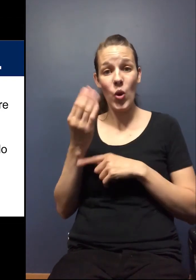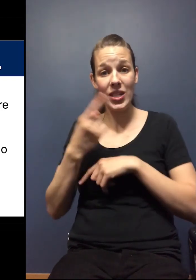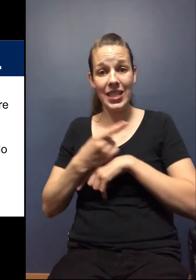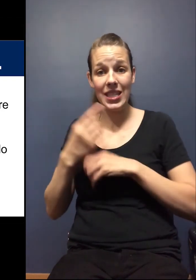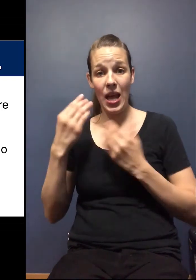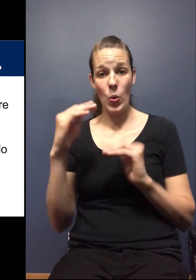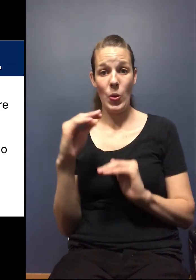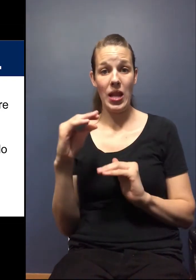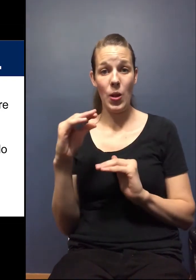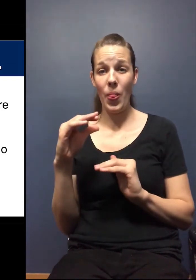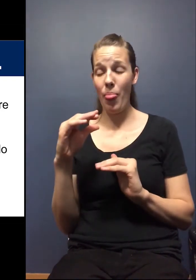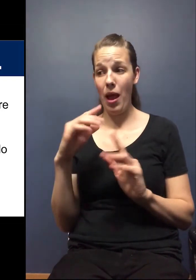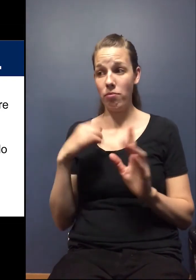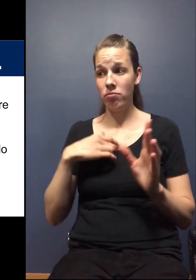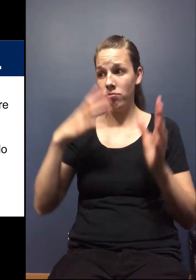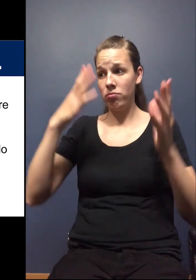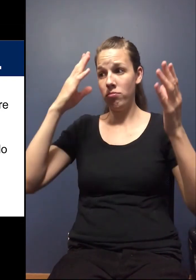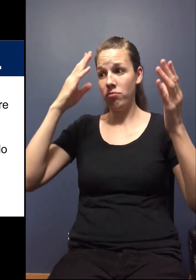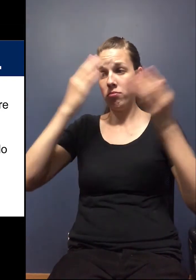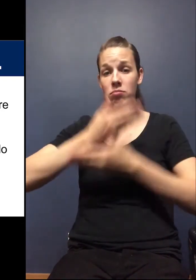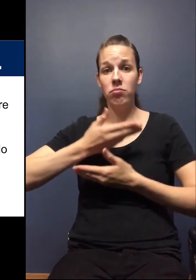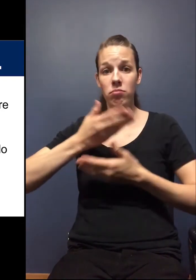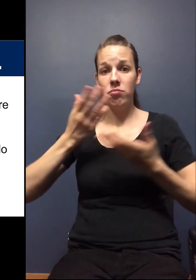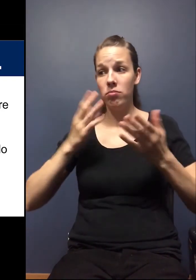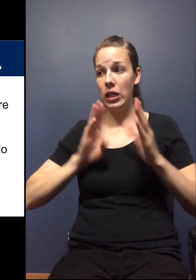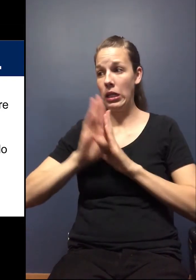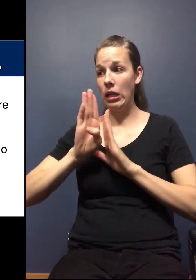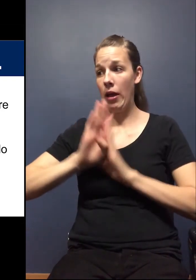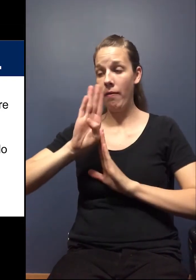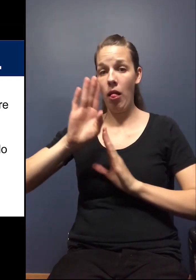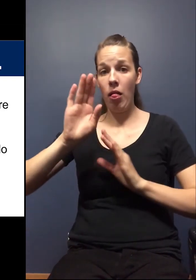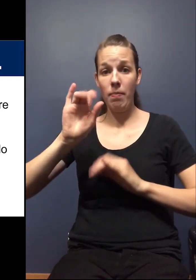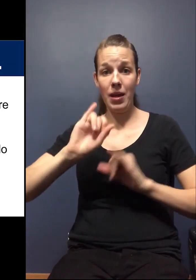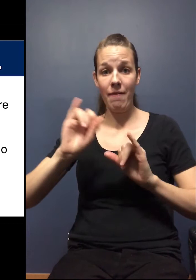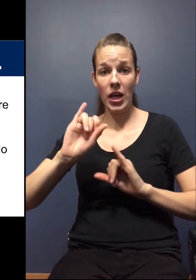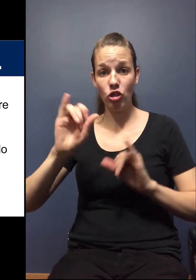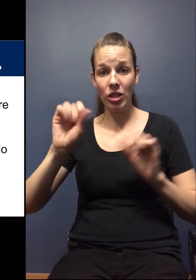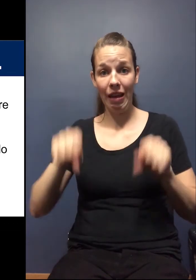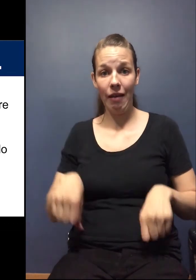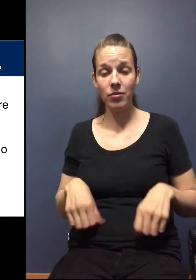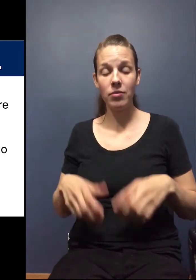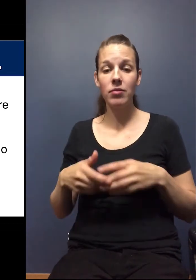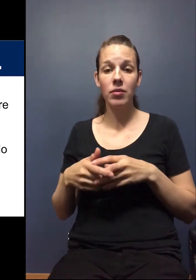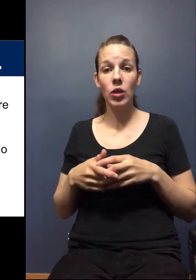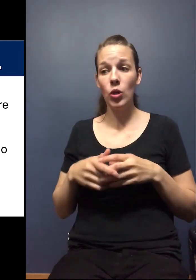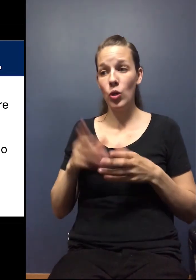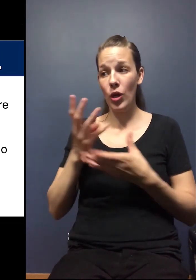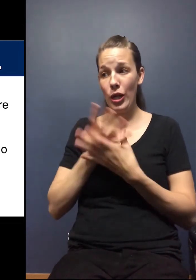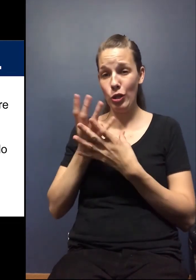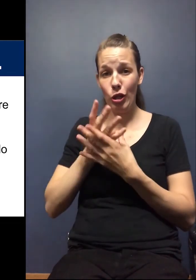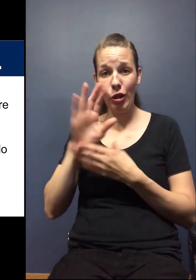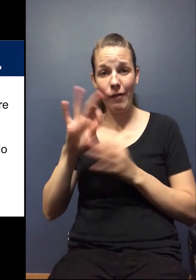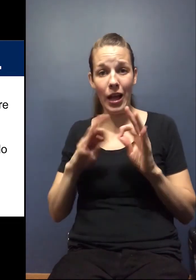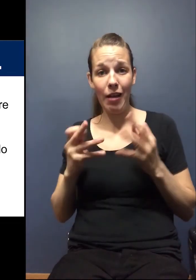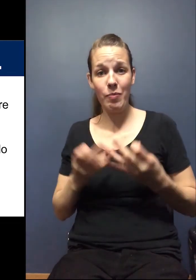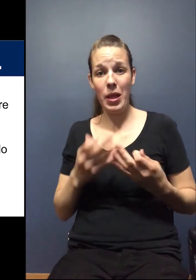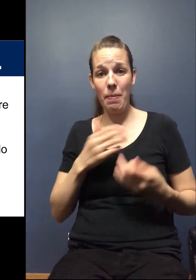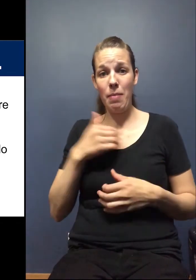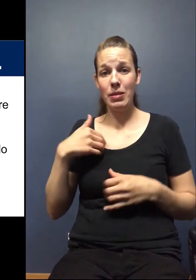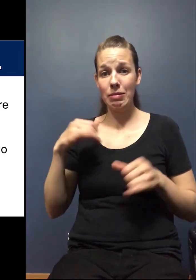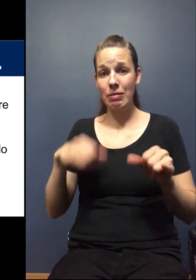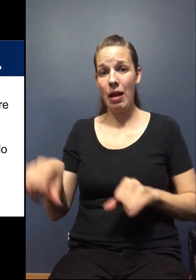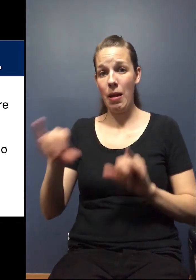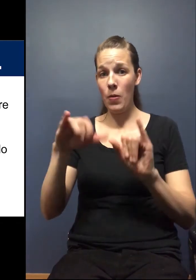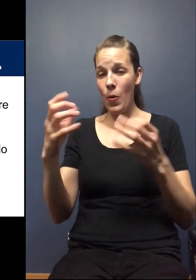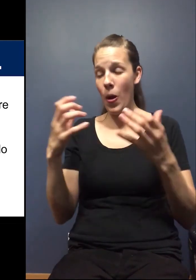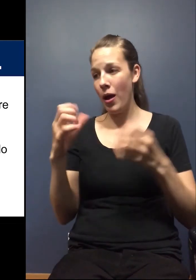day window that, that you potentially can develop the infection. And so, I mean, do we have to screen your, your family members the same way